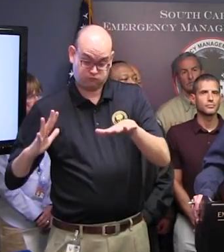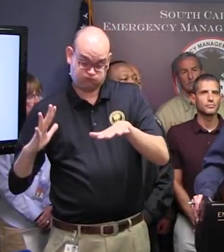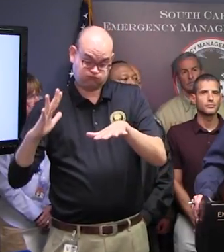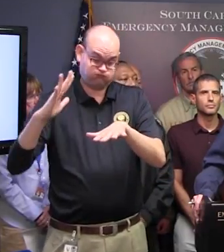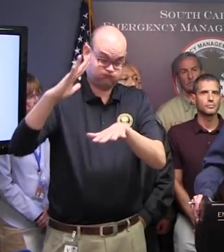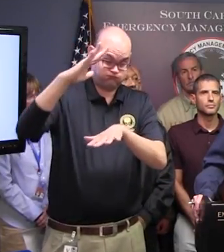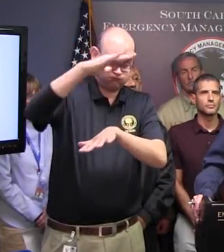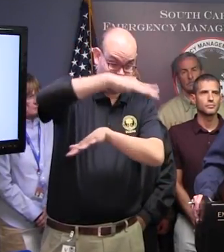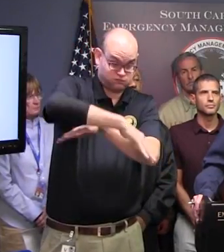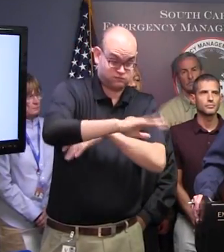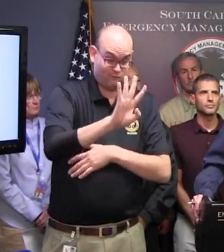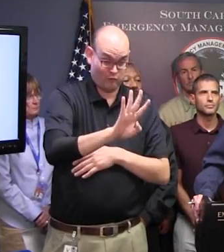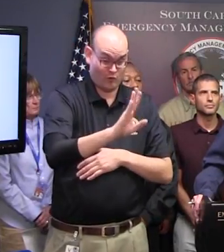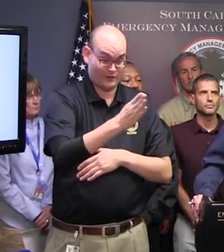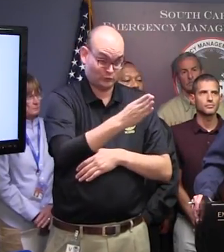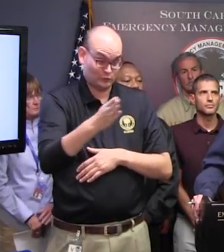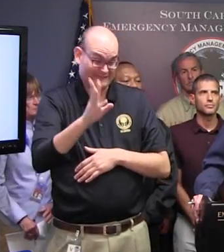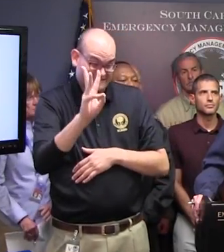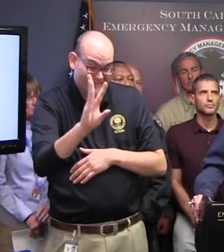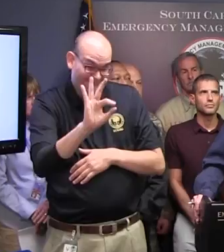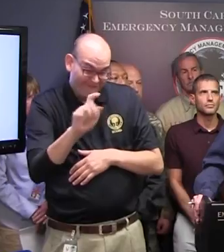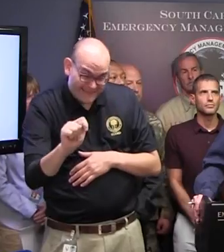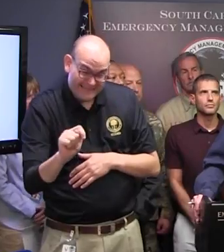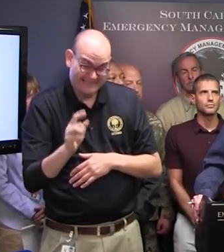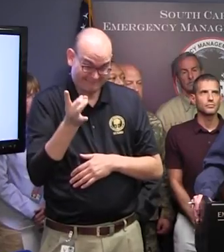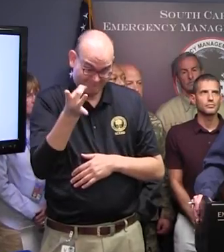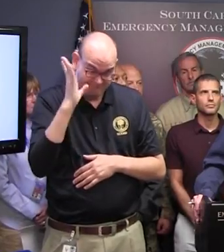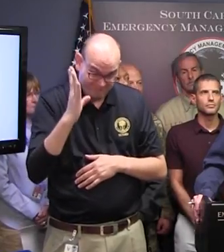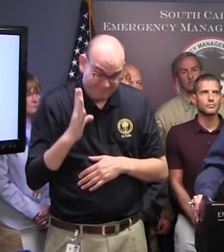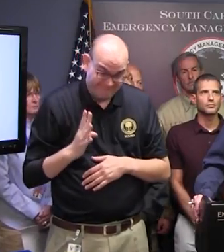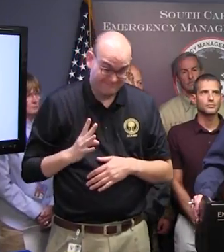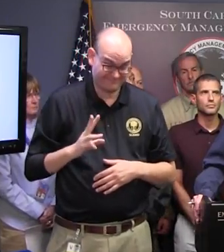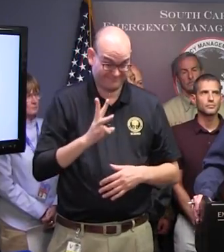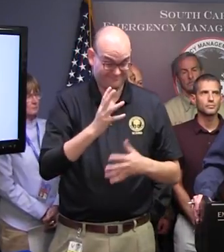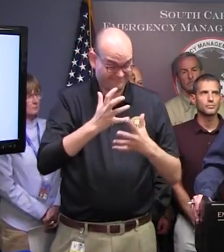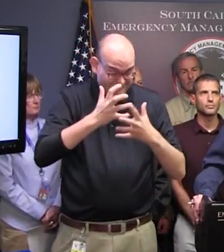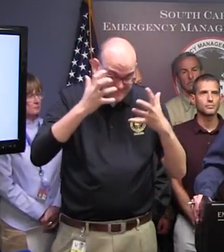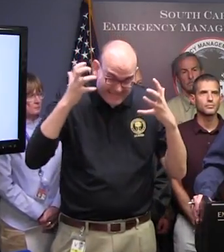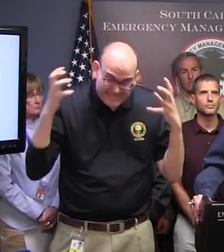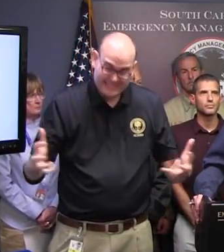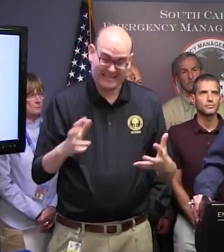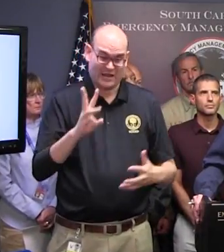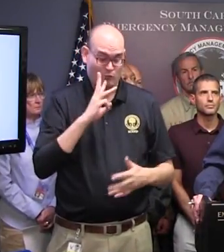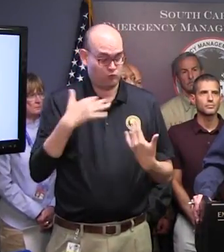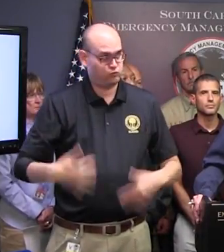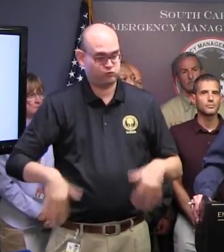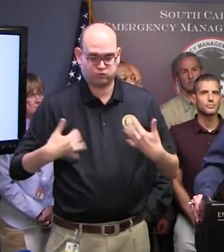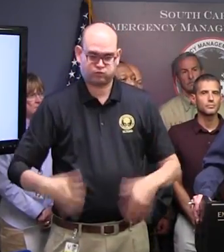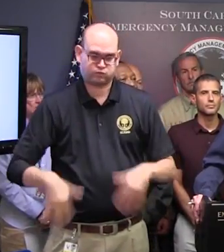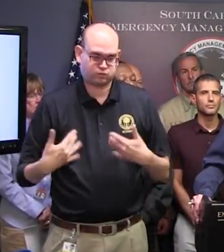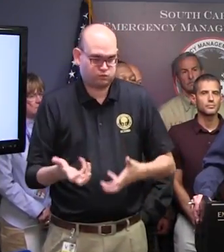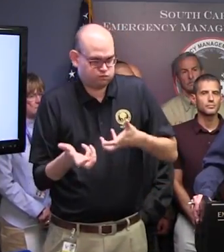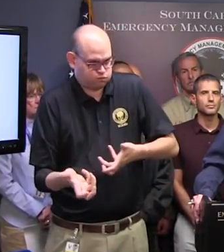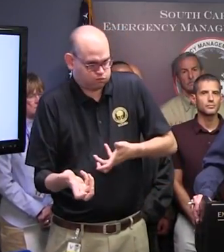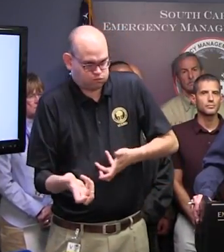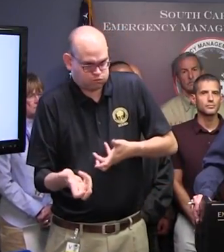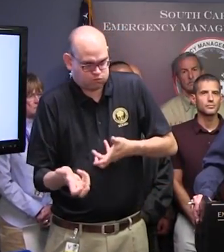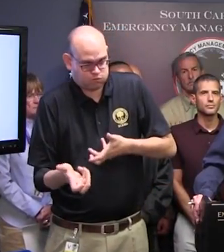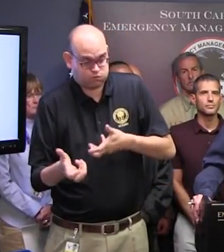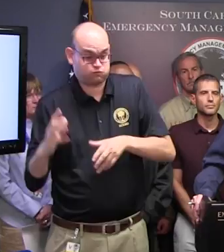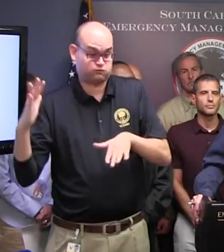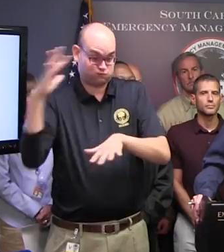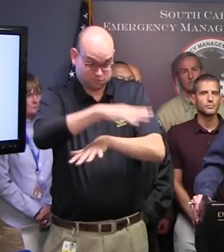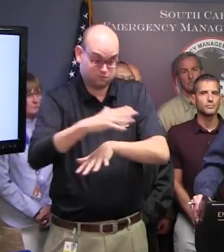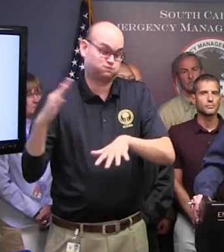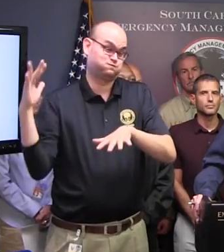dry ground, which is a lot of water. And that water is not just stationed here. It's moving at a high rate of speed. So it's something that we